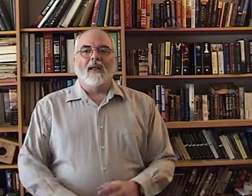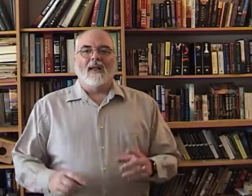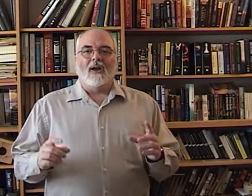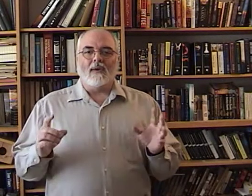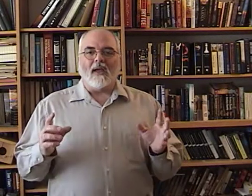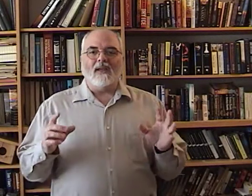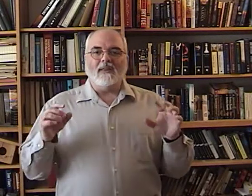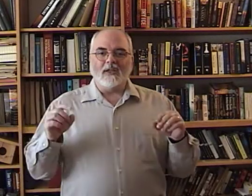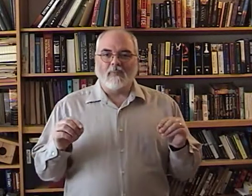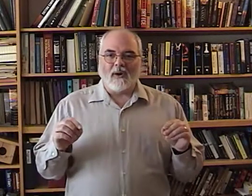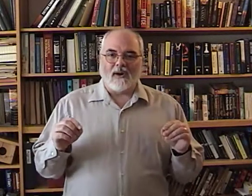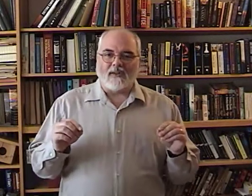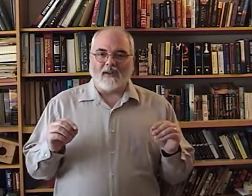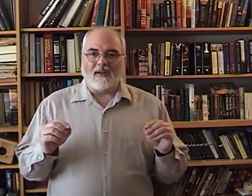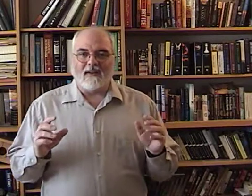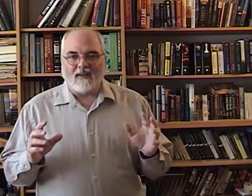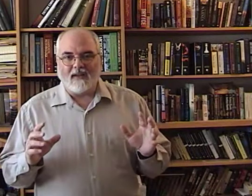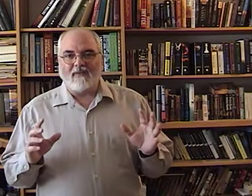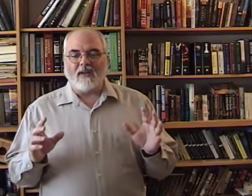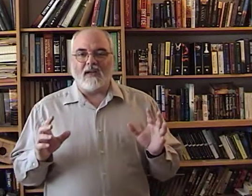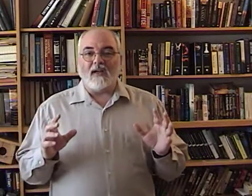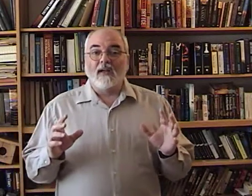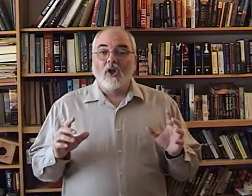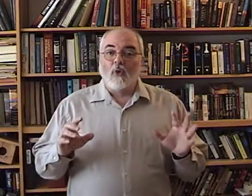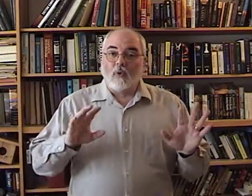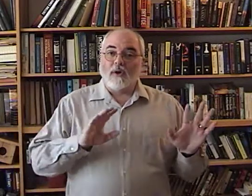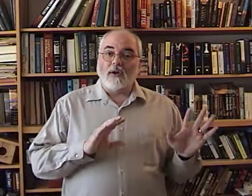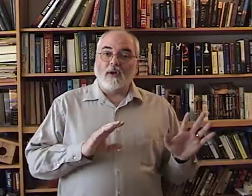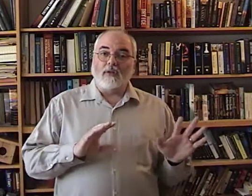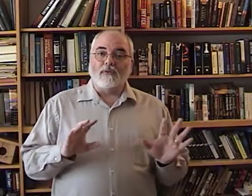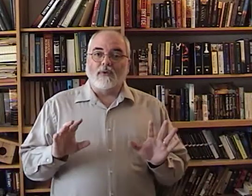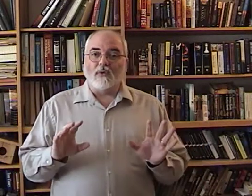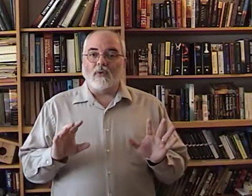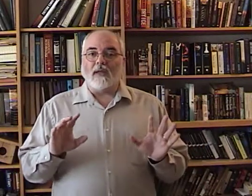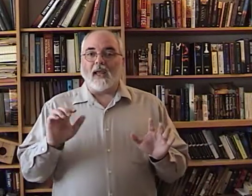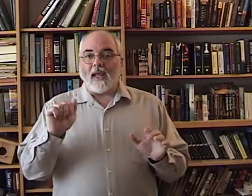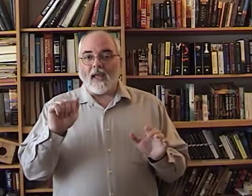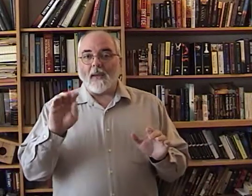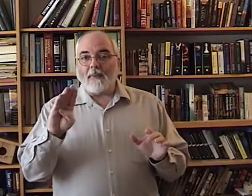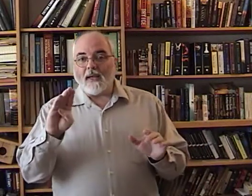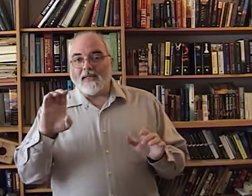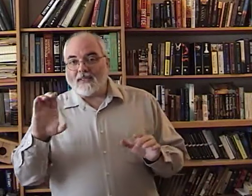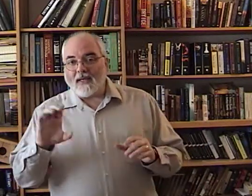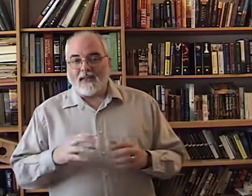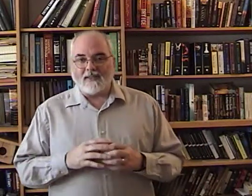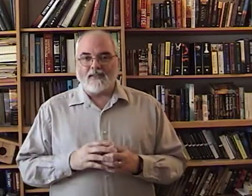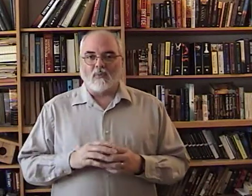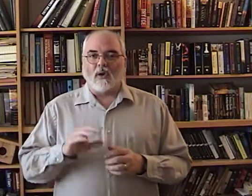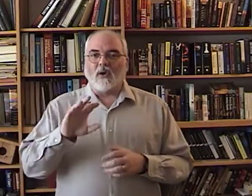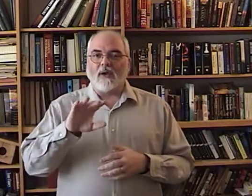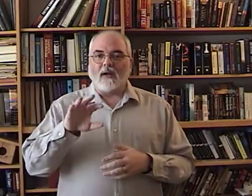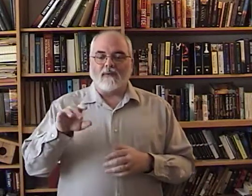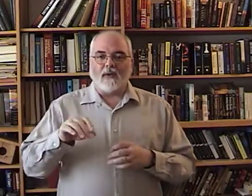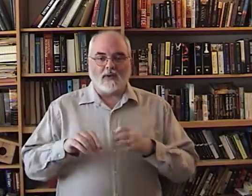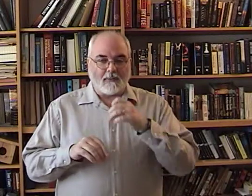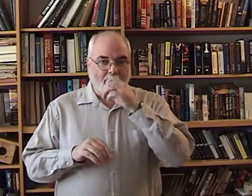Okay, in this part of the DVD, we're going to go through the ABCs. We're going learn how to fingerspell.